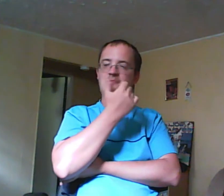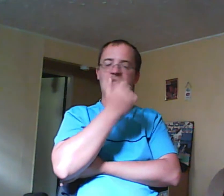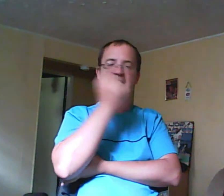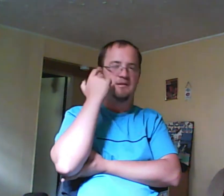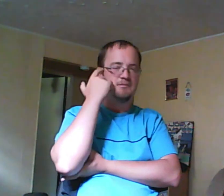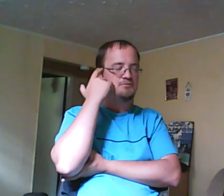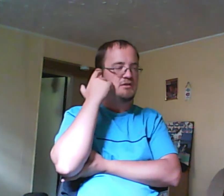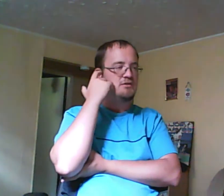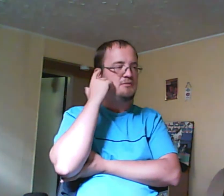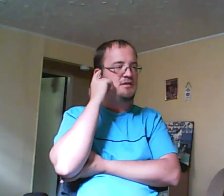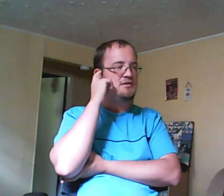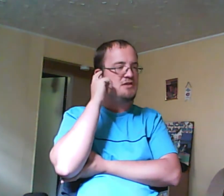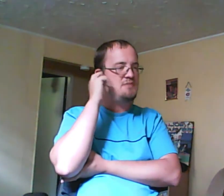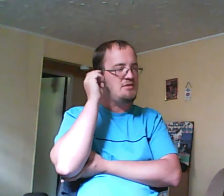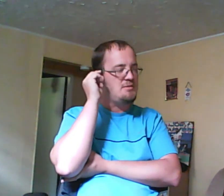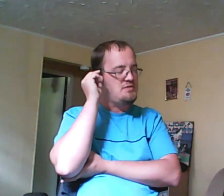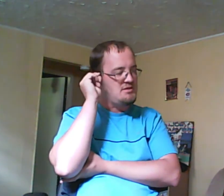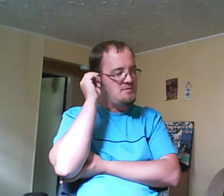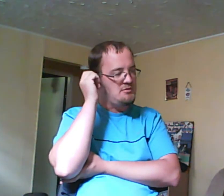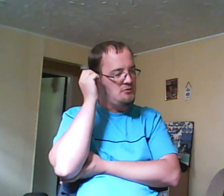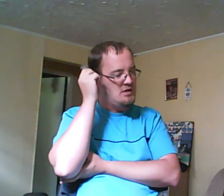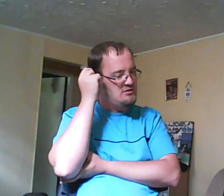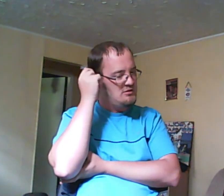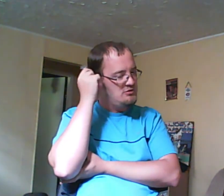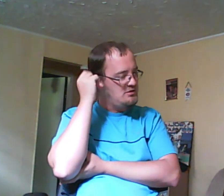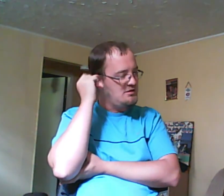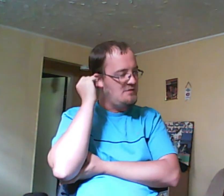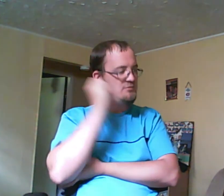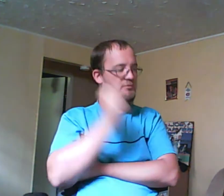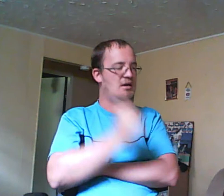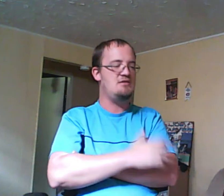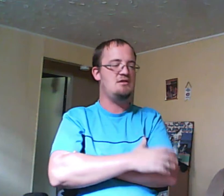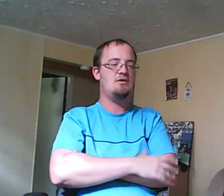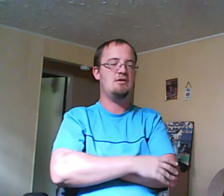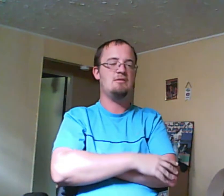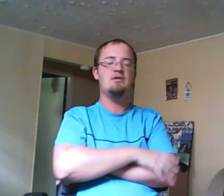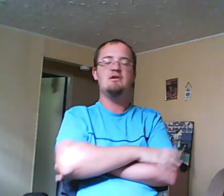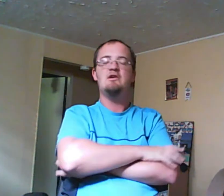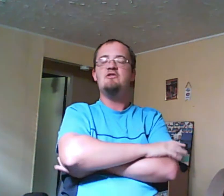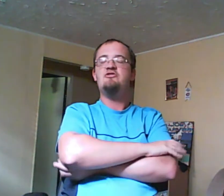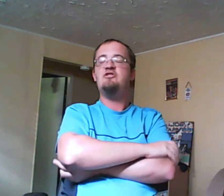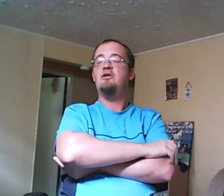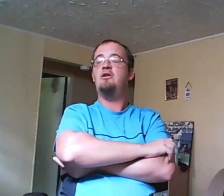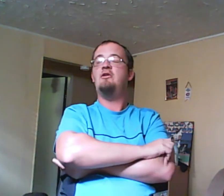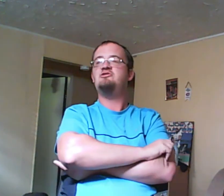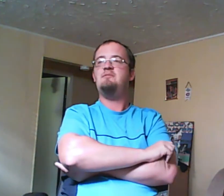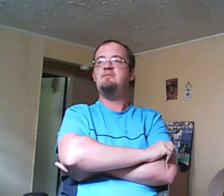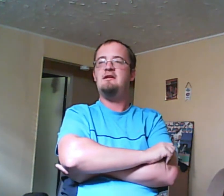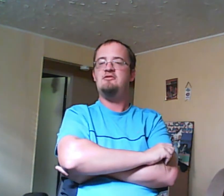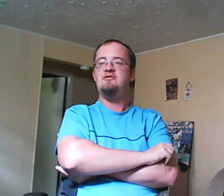Esme was upset that people wanted to go towards Maya instead of her. So she tried to